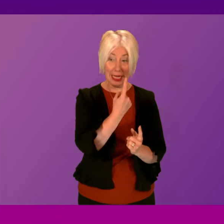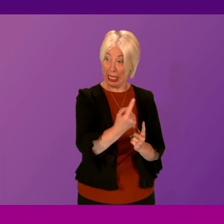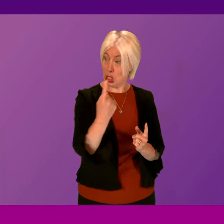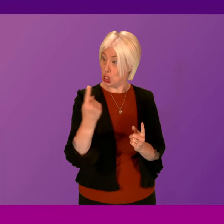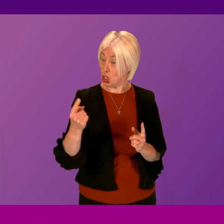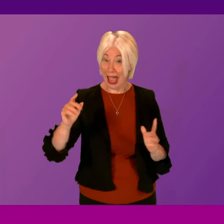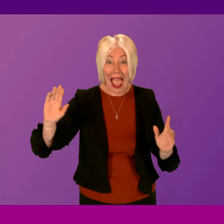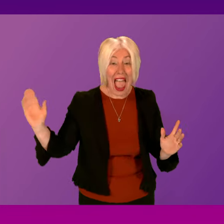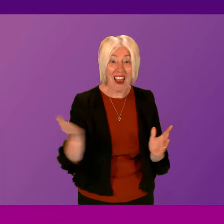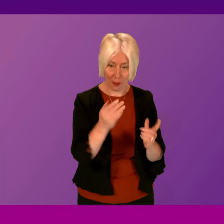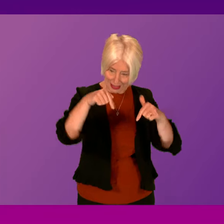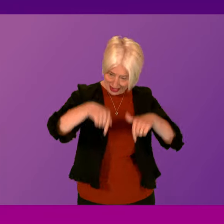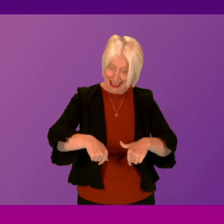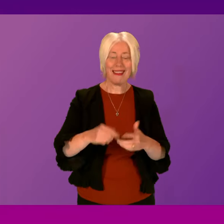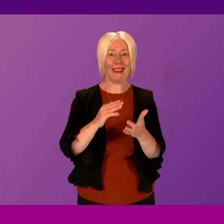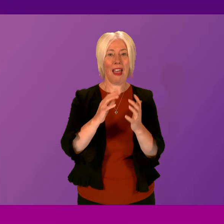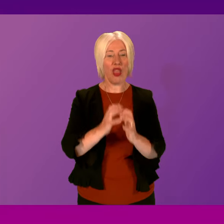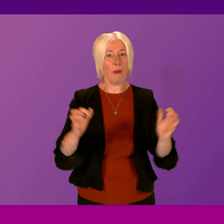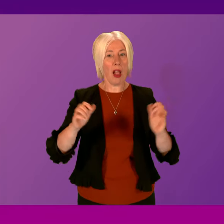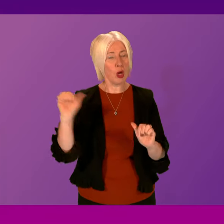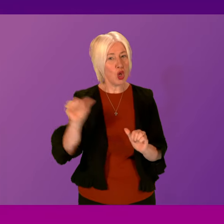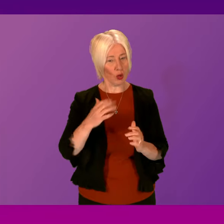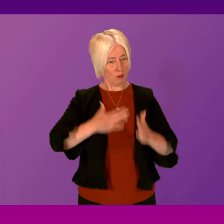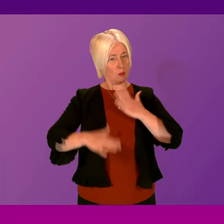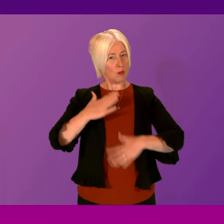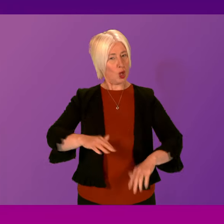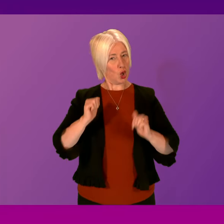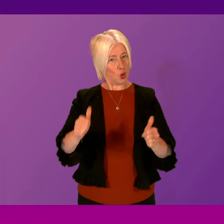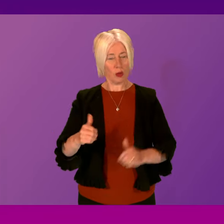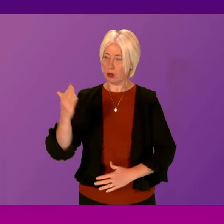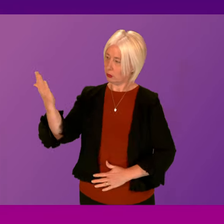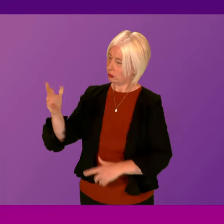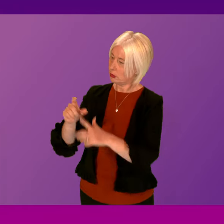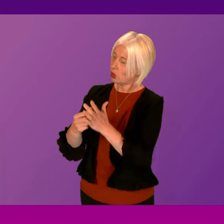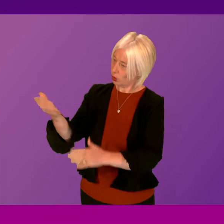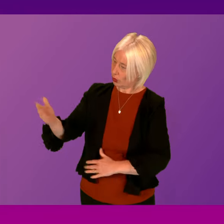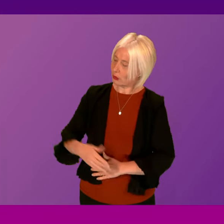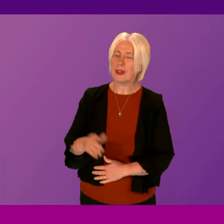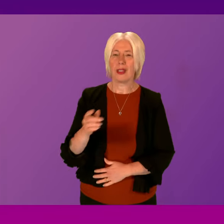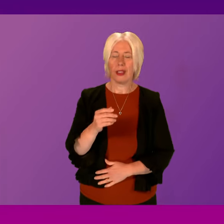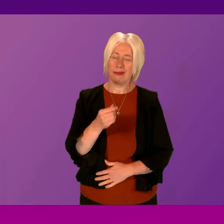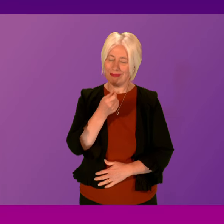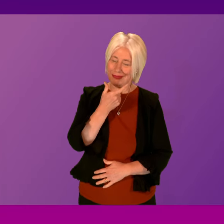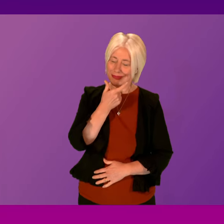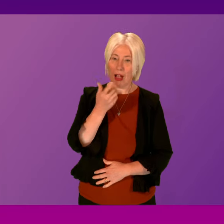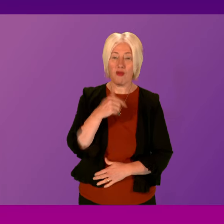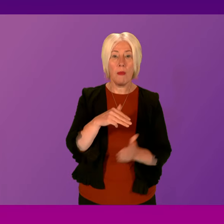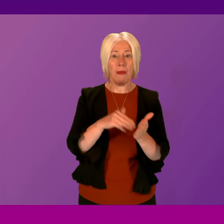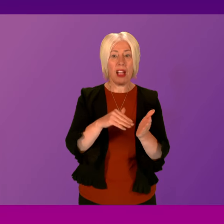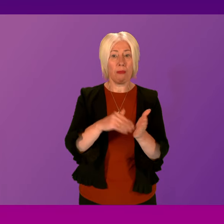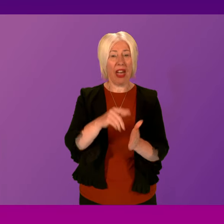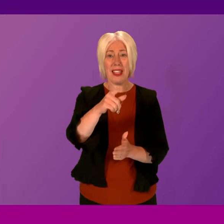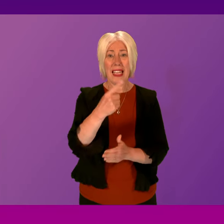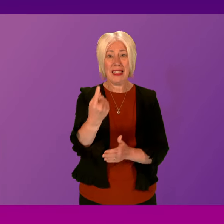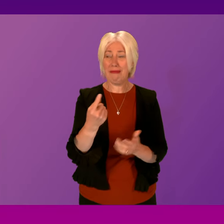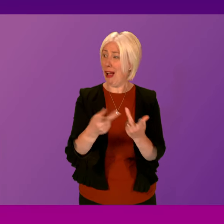member of the Parliament has a role to play in that good behaviour. Mr Ross. I've got to say that the smug smirk from Michael Matheson and others